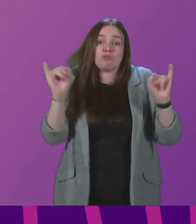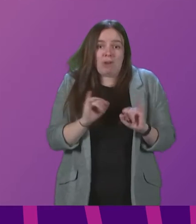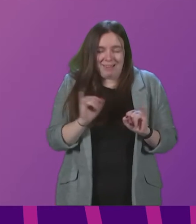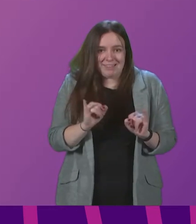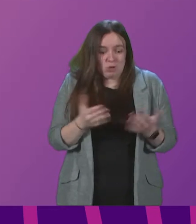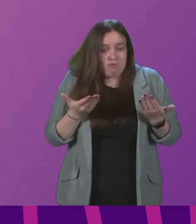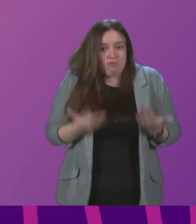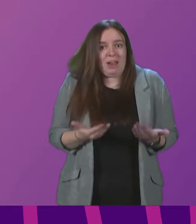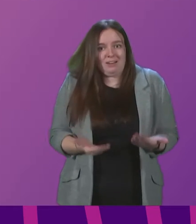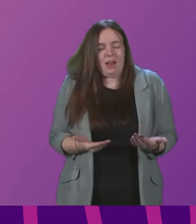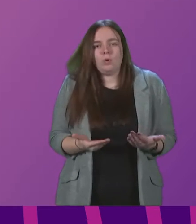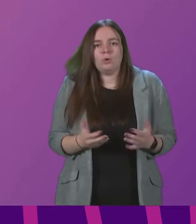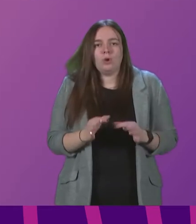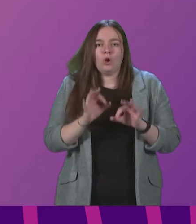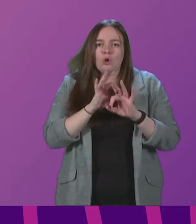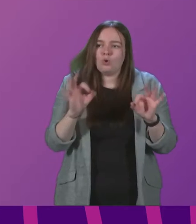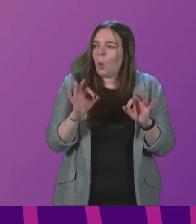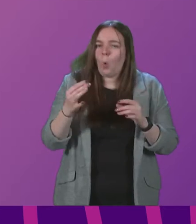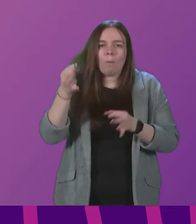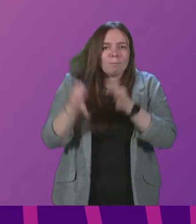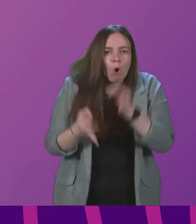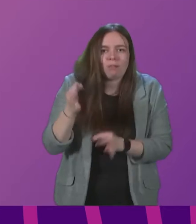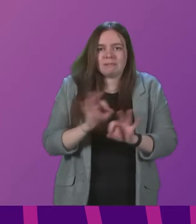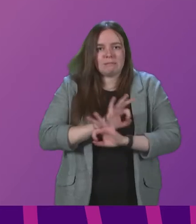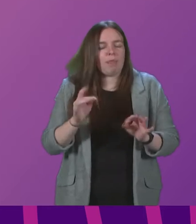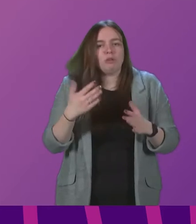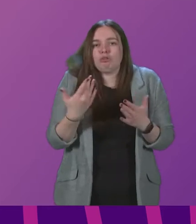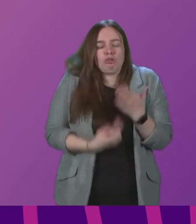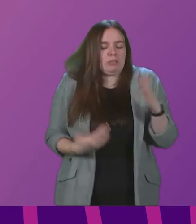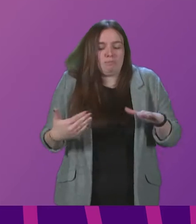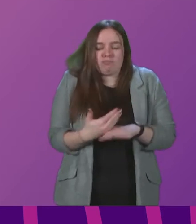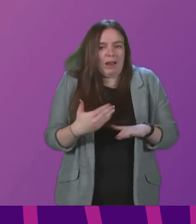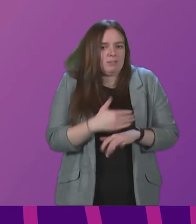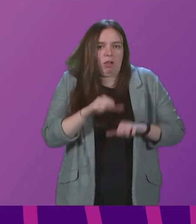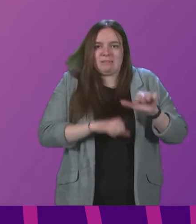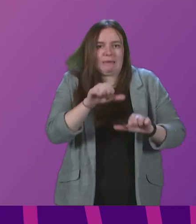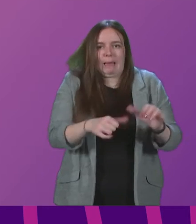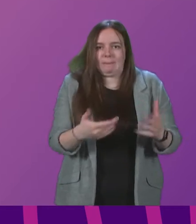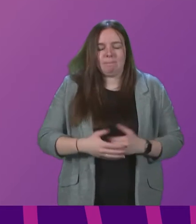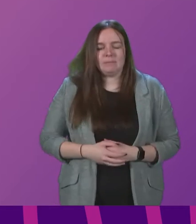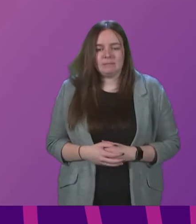face right now? No partisan politics, just practical steps. Minister.